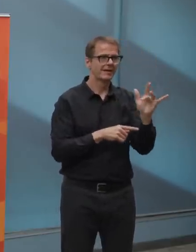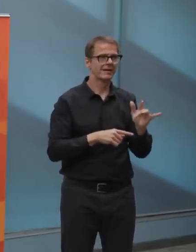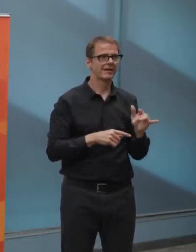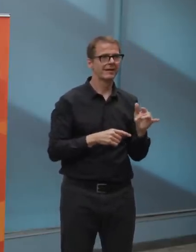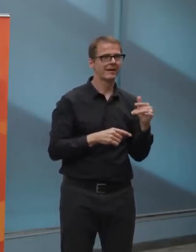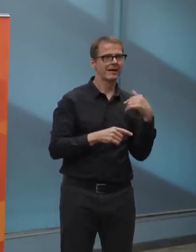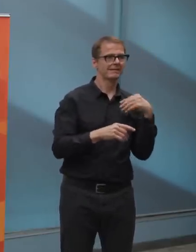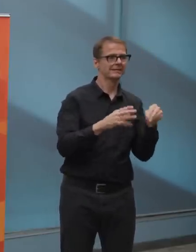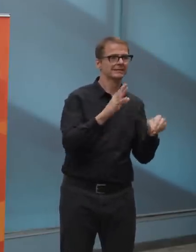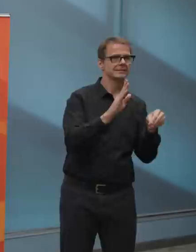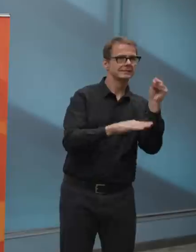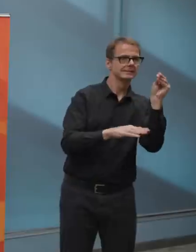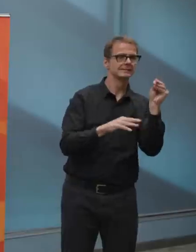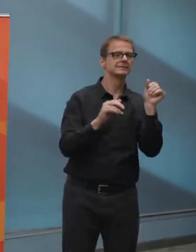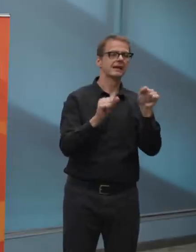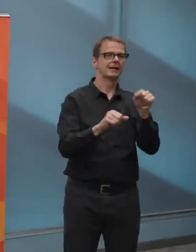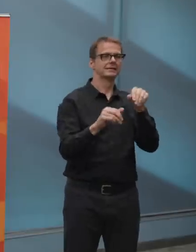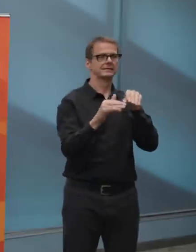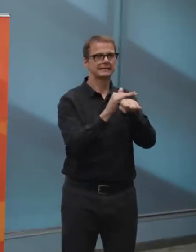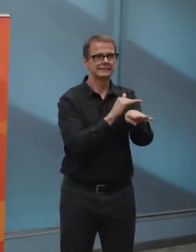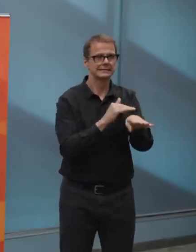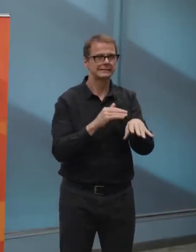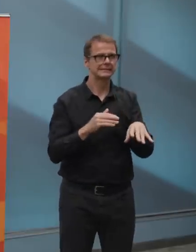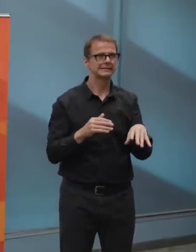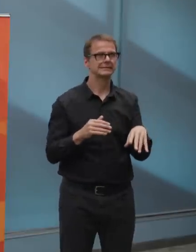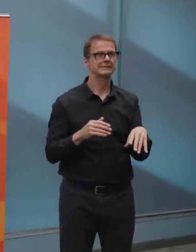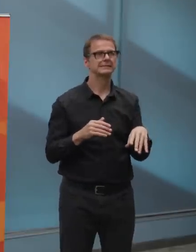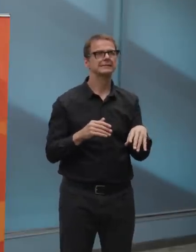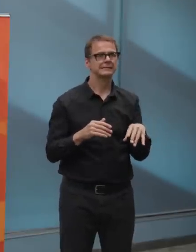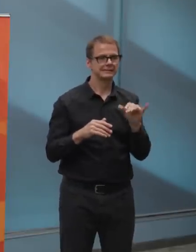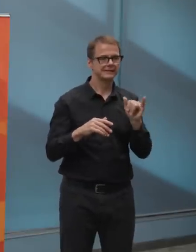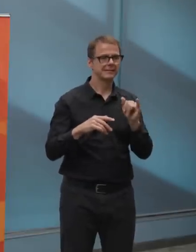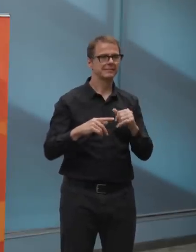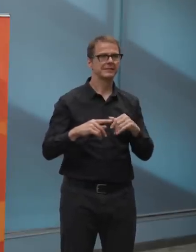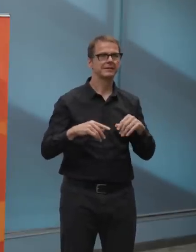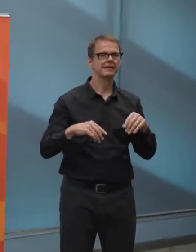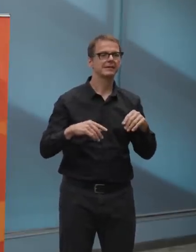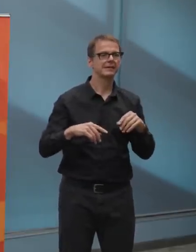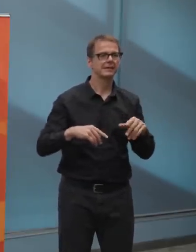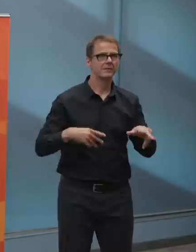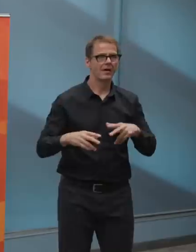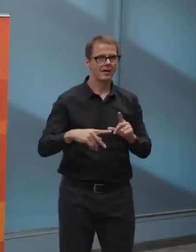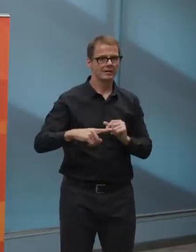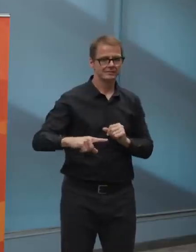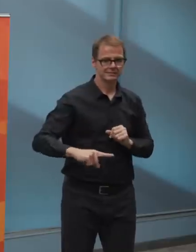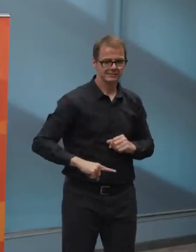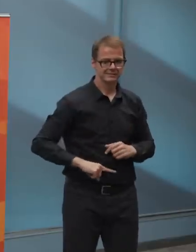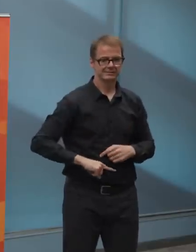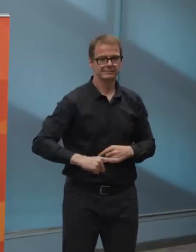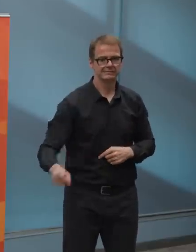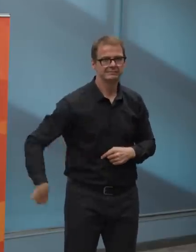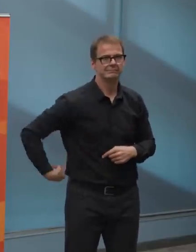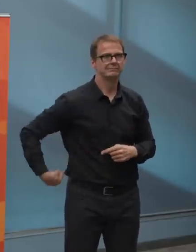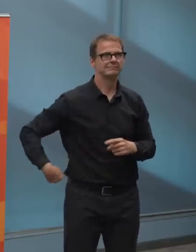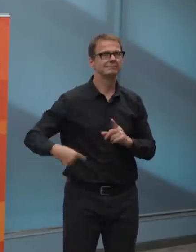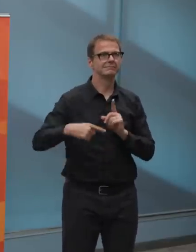enforce fare collection the way we normally would in a way that, uh, will be safe for our operators. So, um,